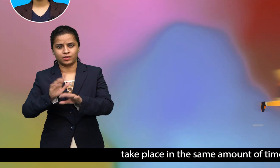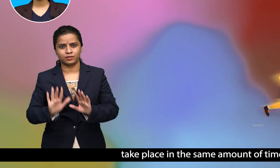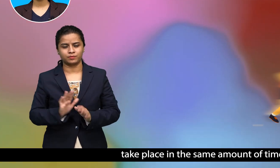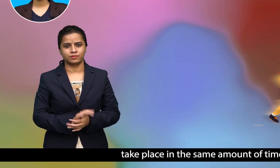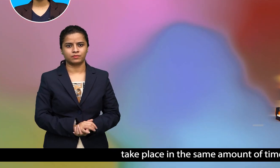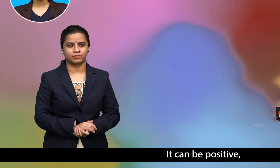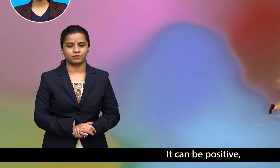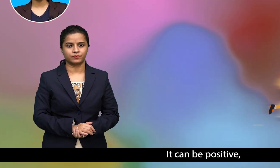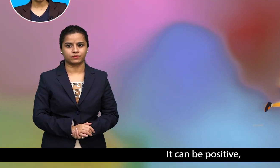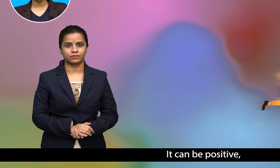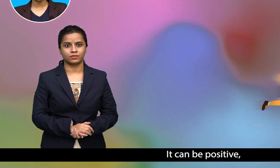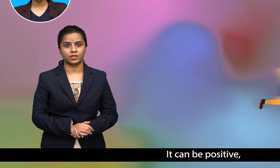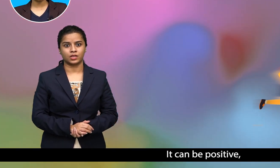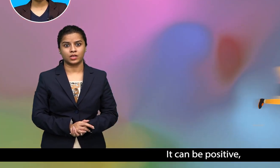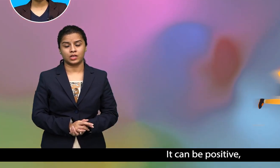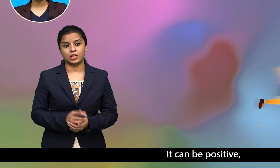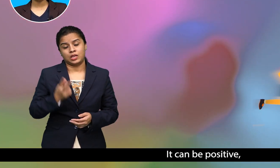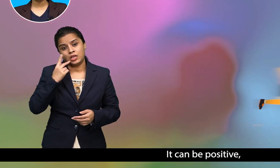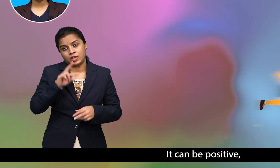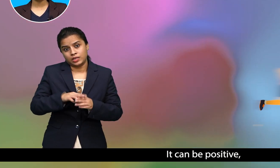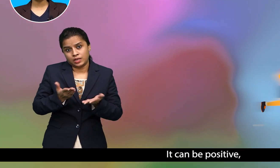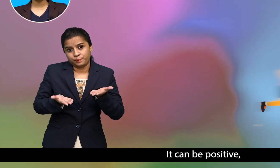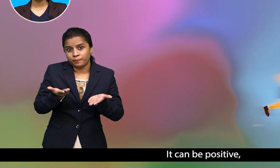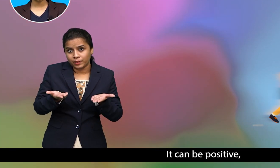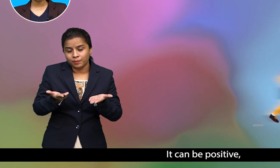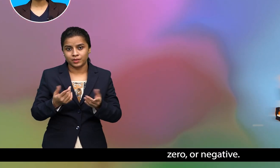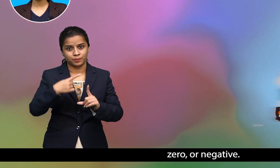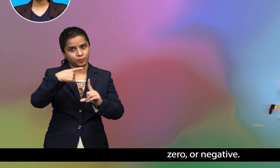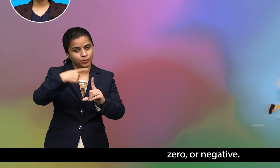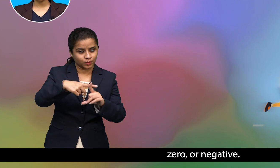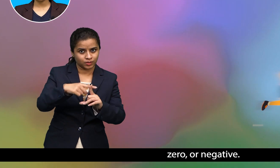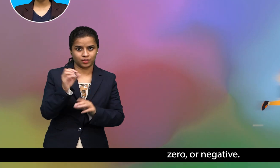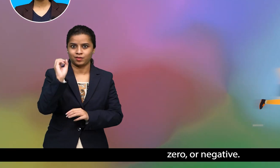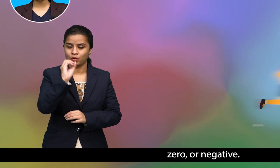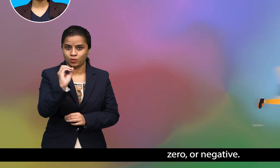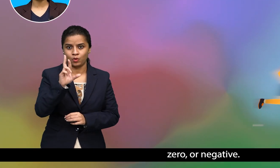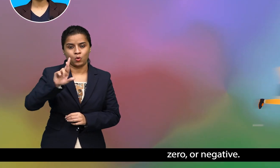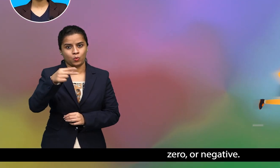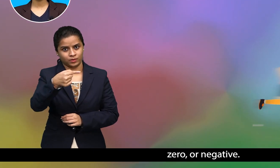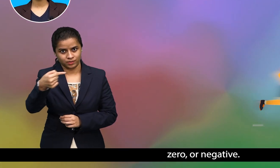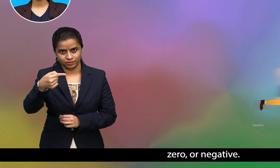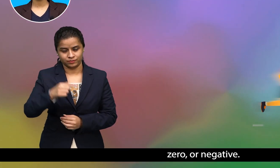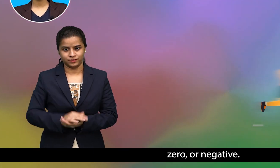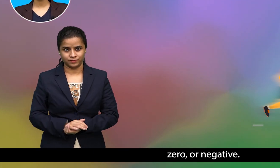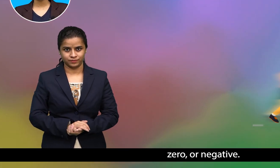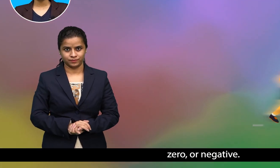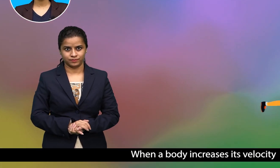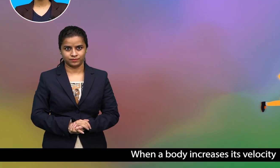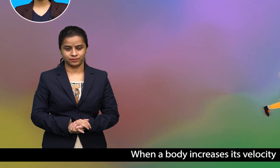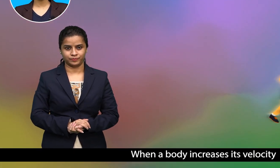it can be positive zero or negative when a body